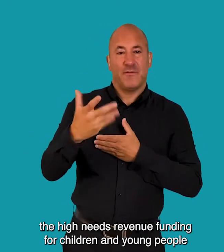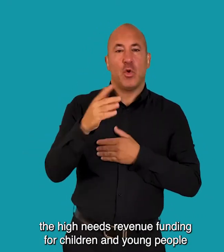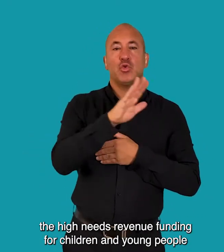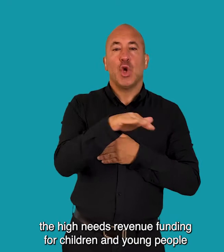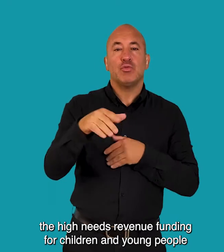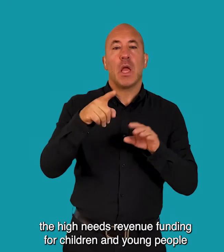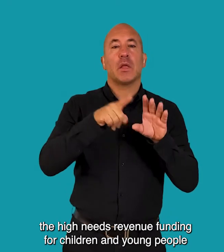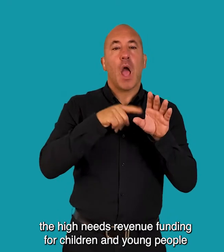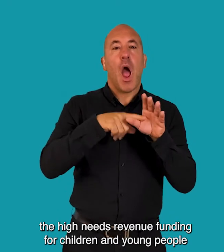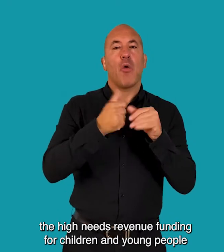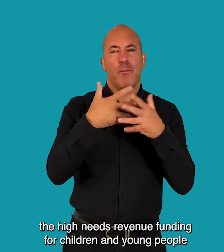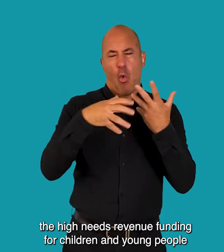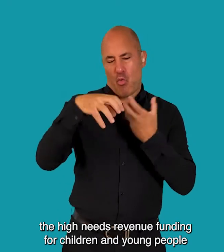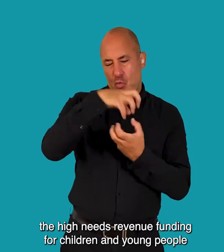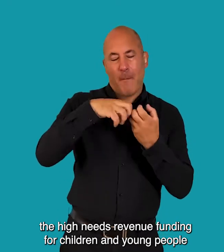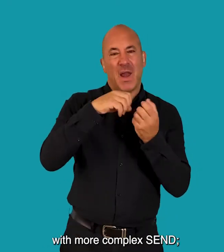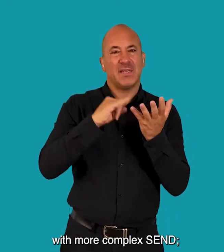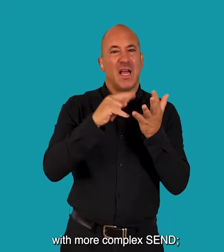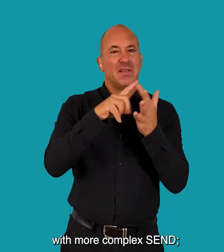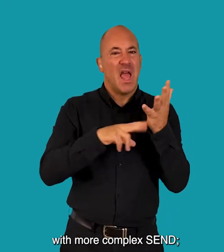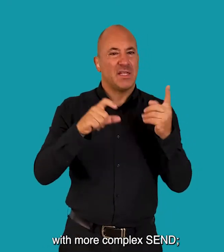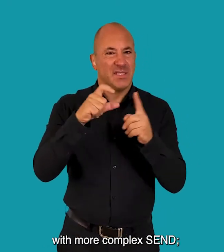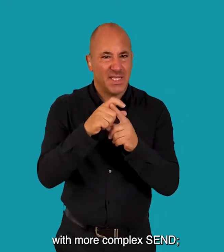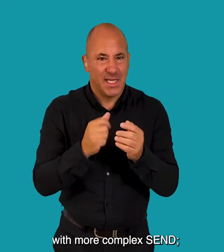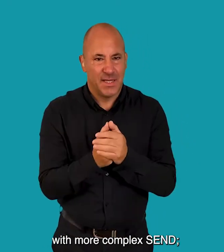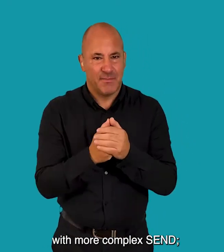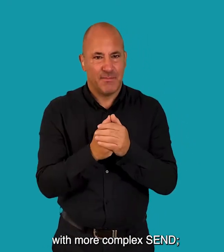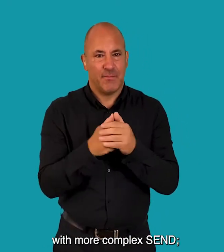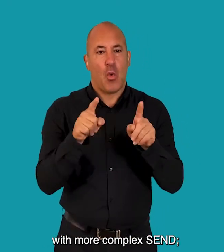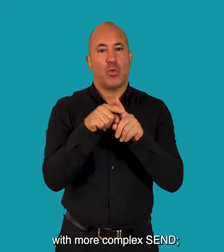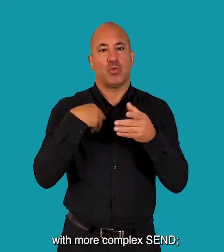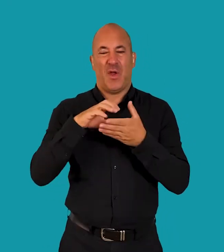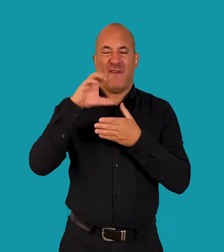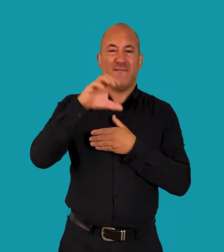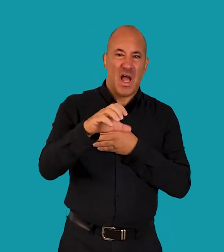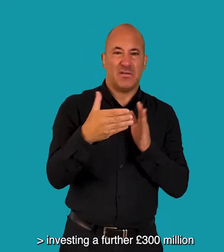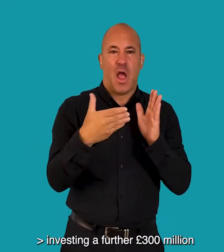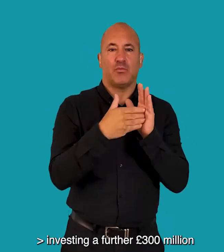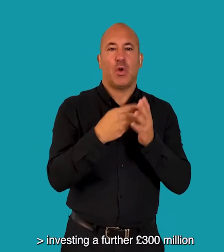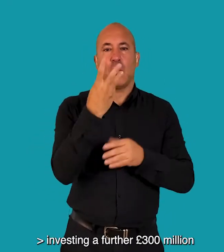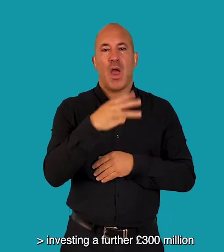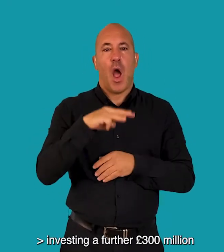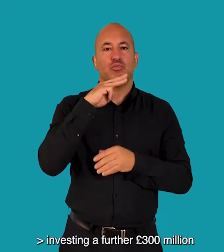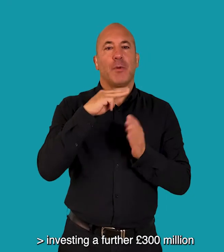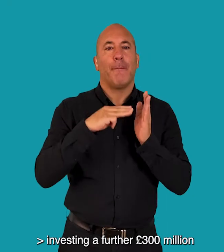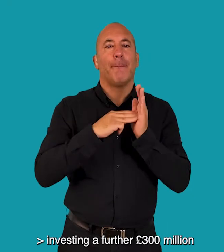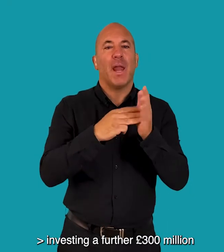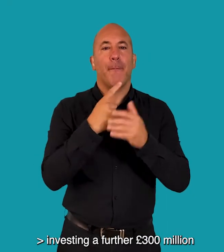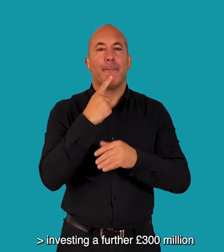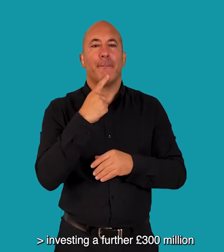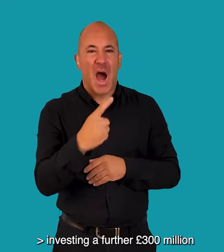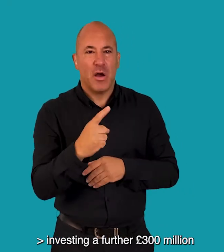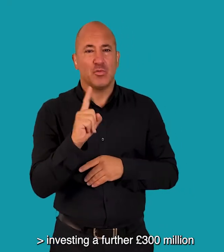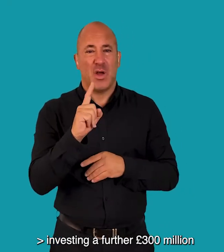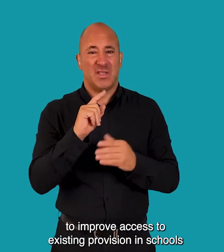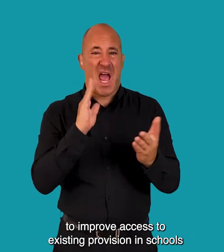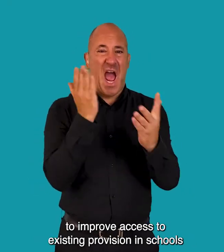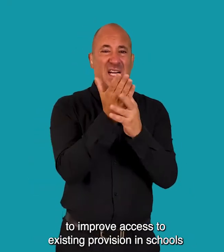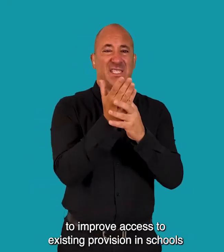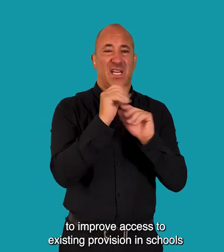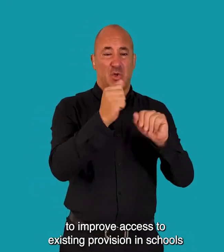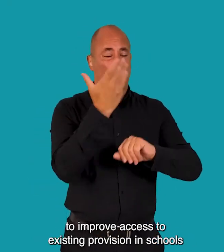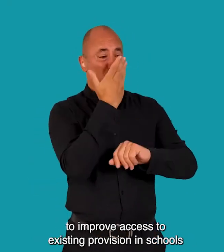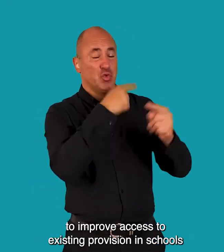funding for children and young people with more complex SEND Investing a further £300 million